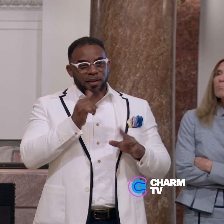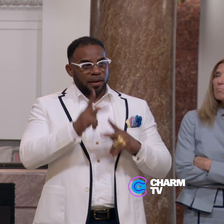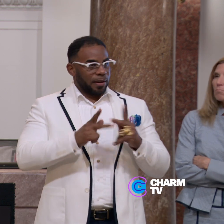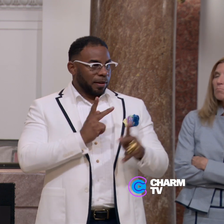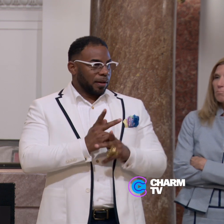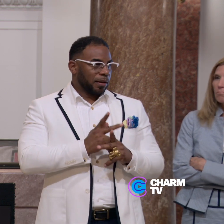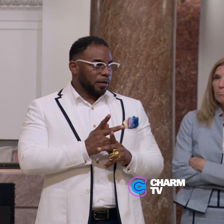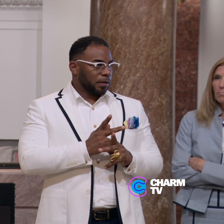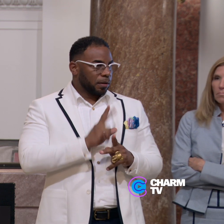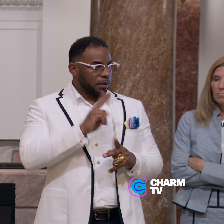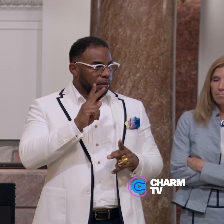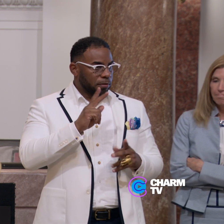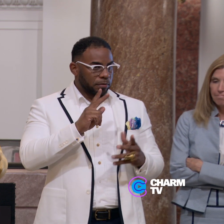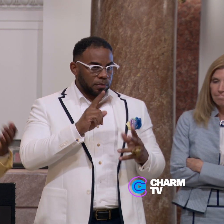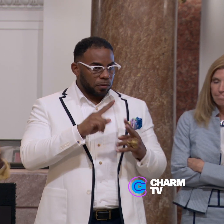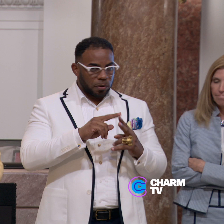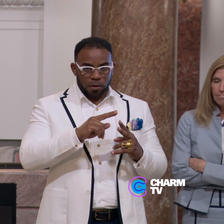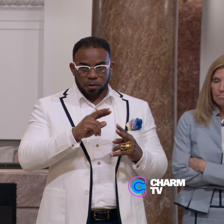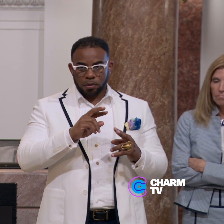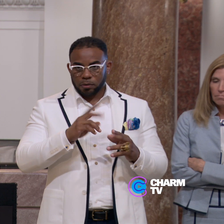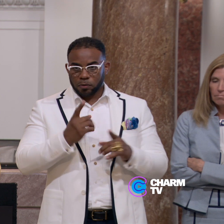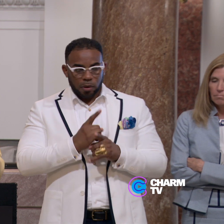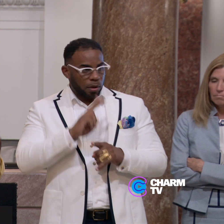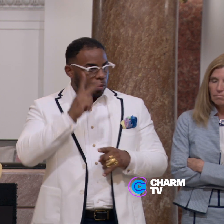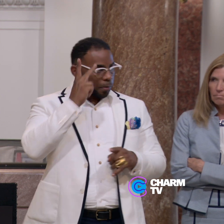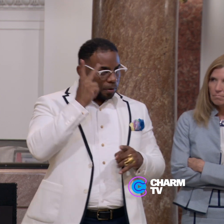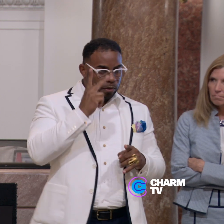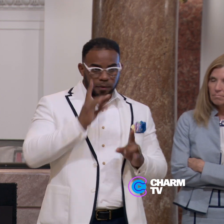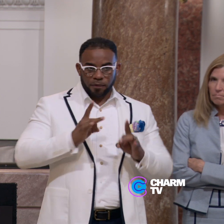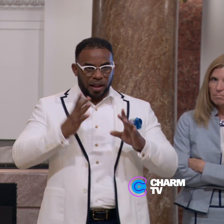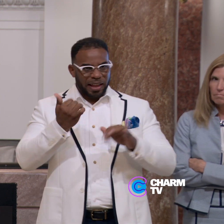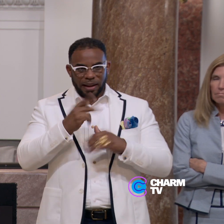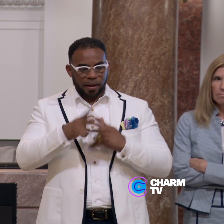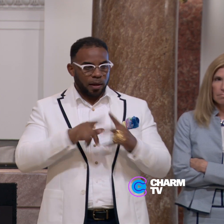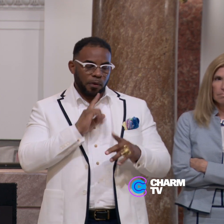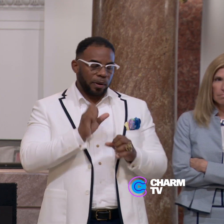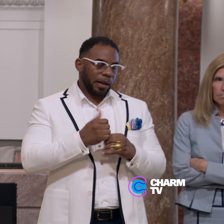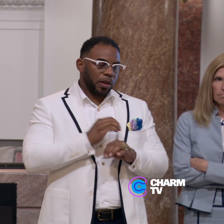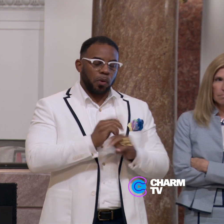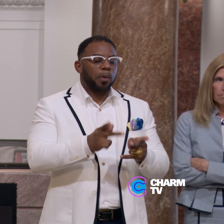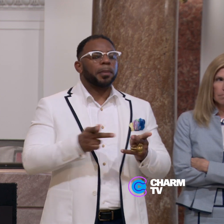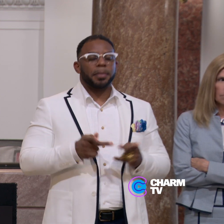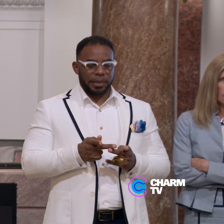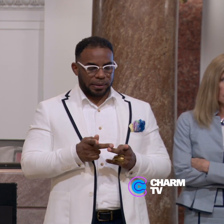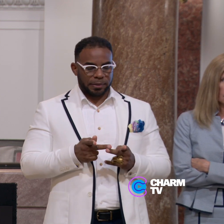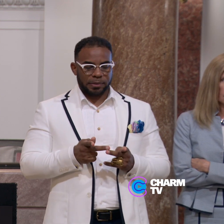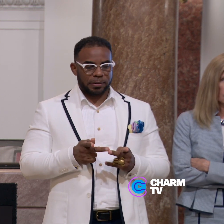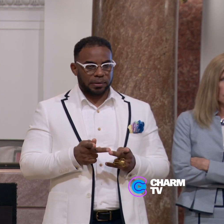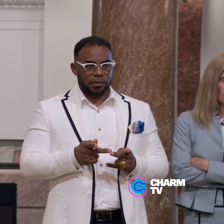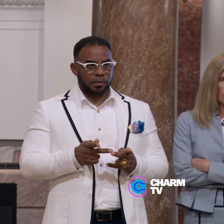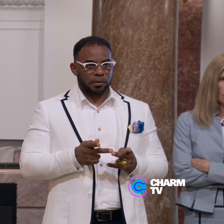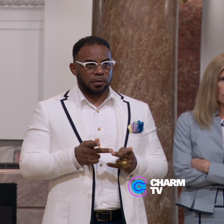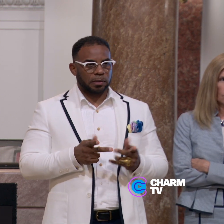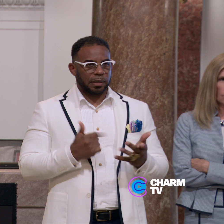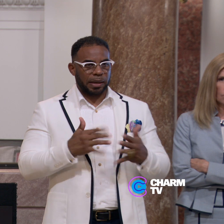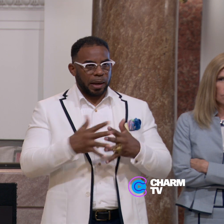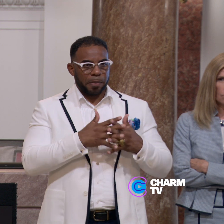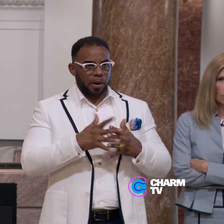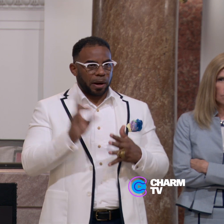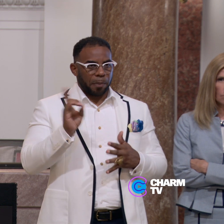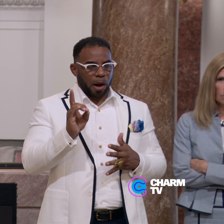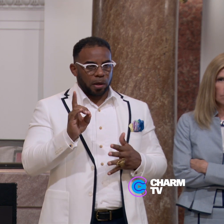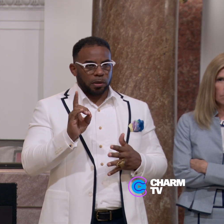kind, political violence, regular violence, interpersonal violence really has no place in American